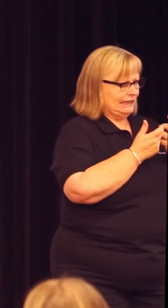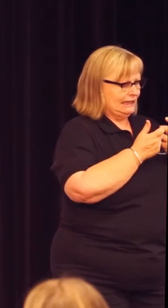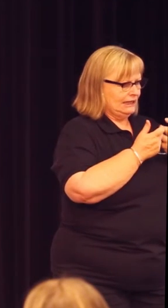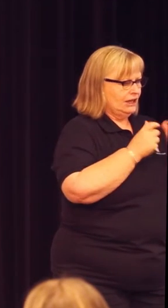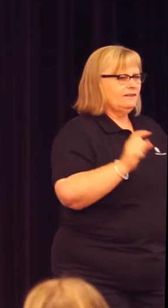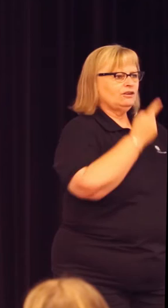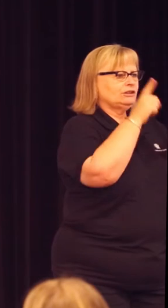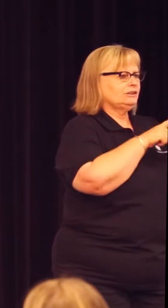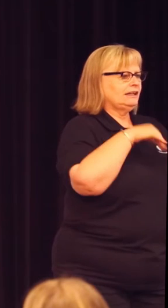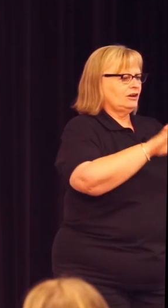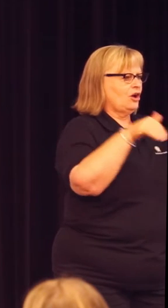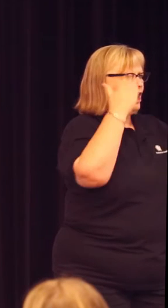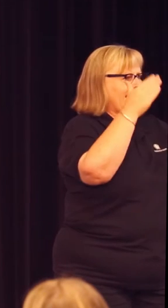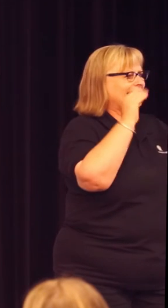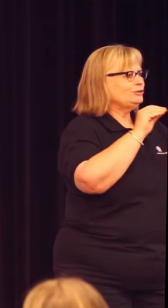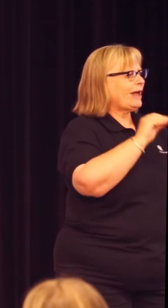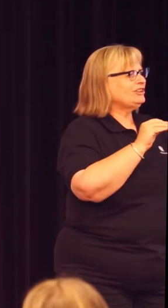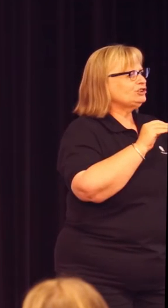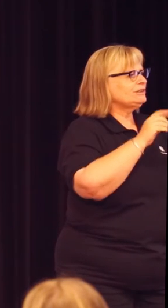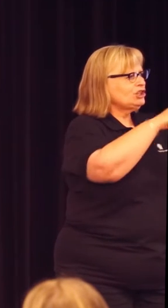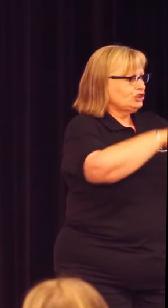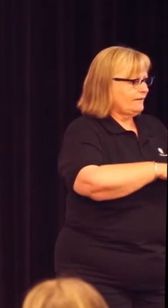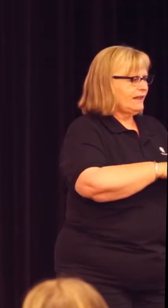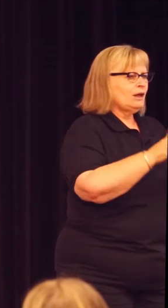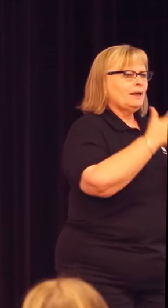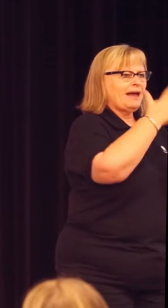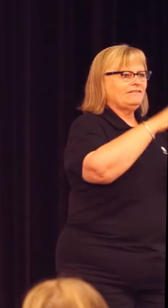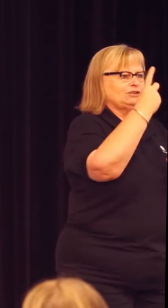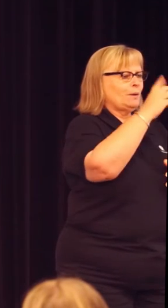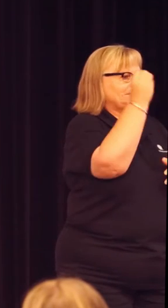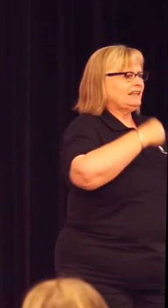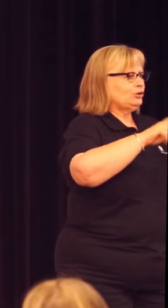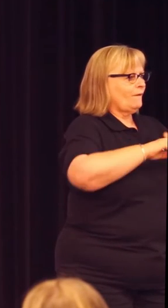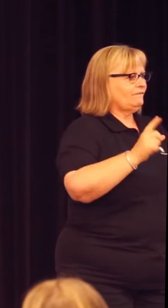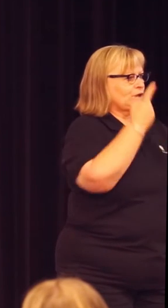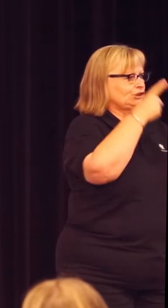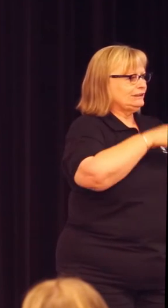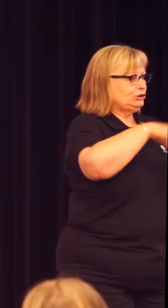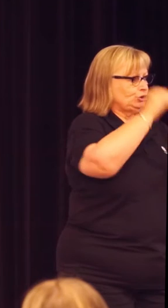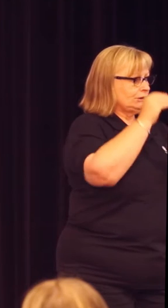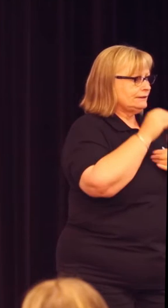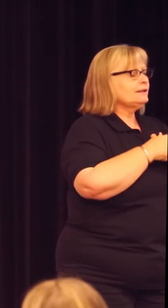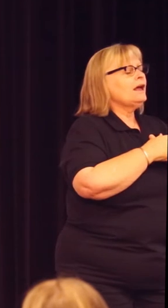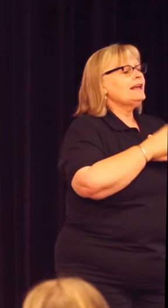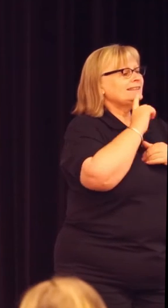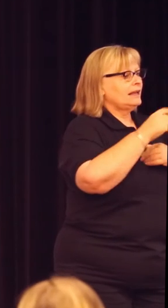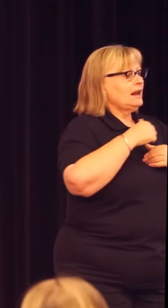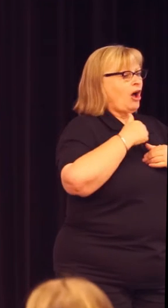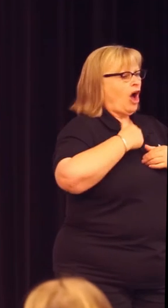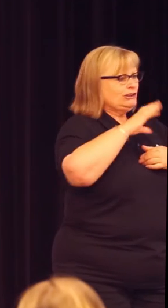survey, in which 51% of first year students said, I don't think my teacher knows my name.